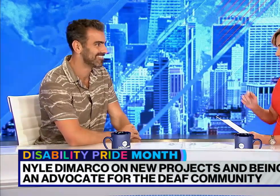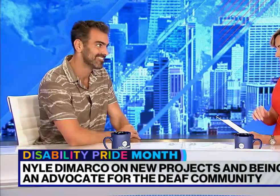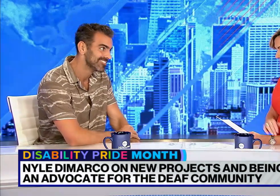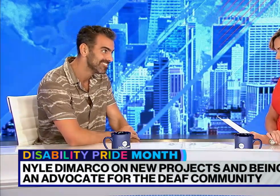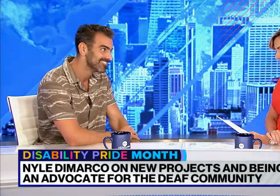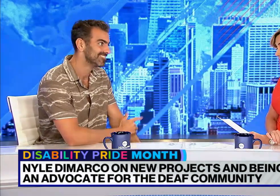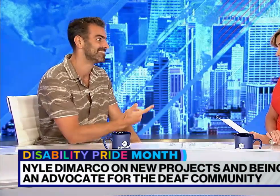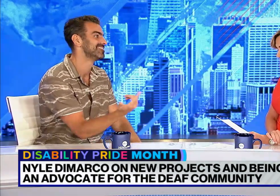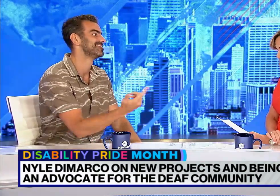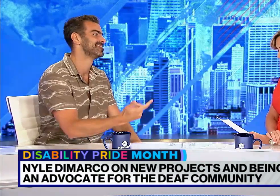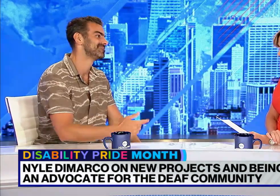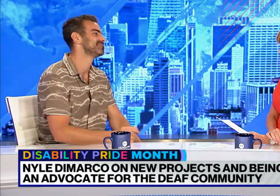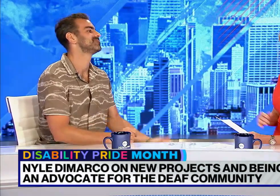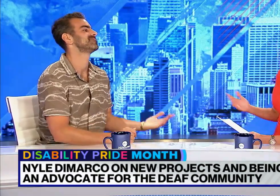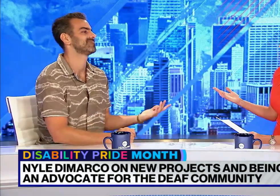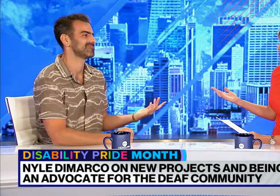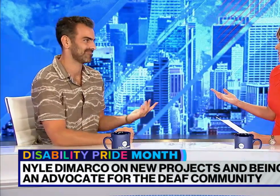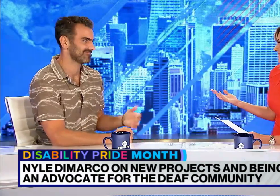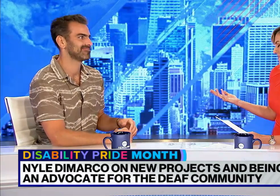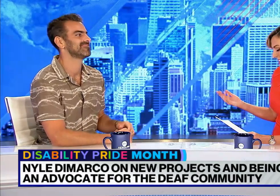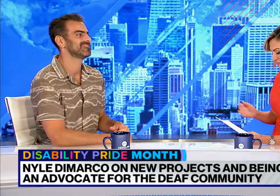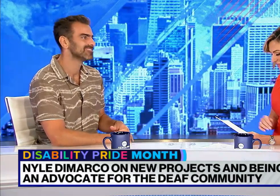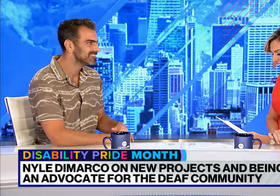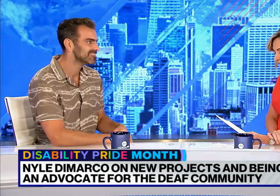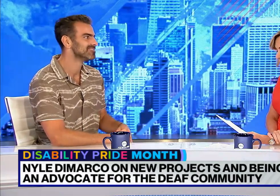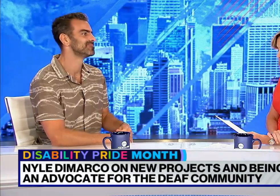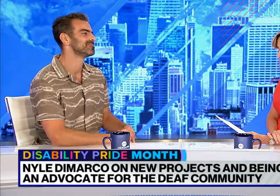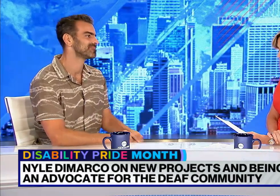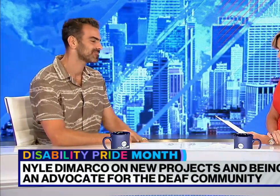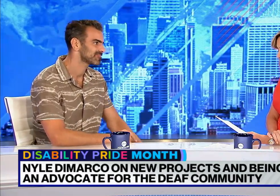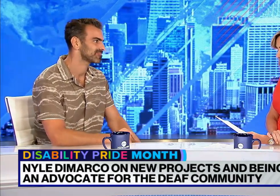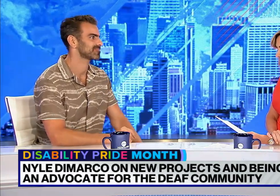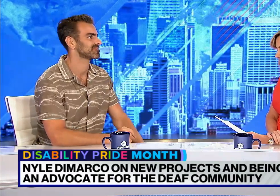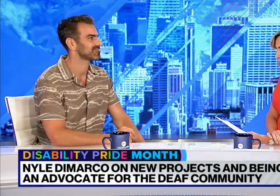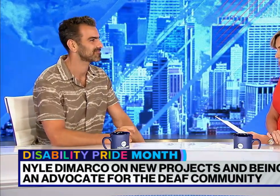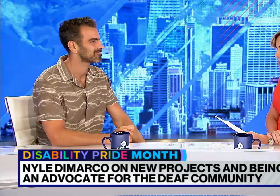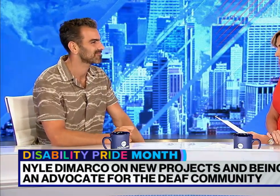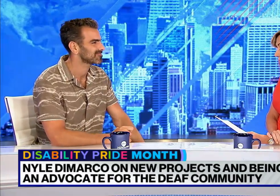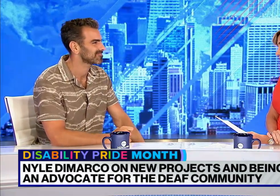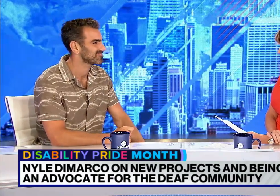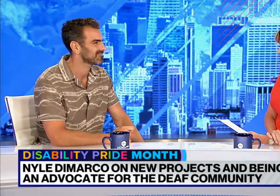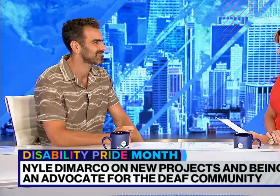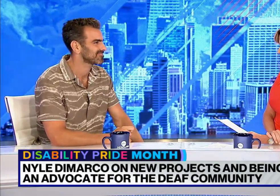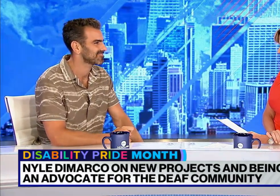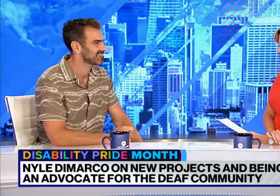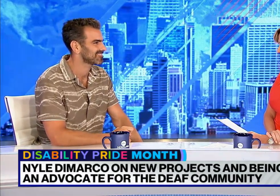drum all David Bowie's songs, of course, right? All right, if you could play any musician, who would it be?